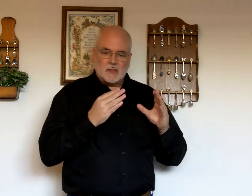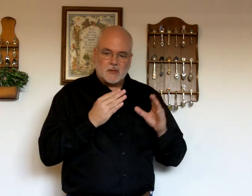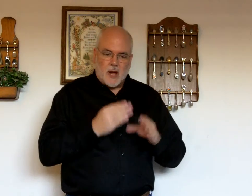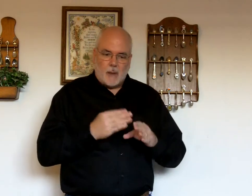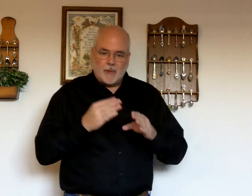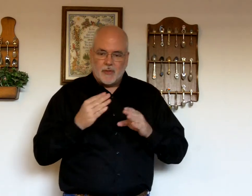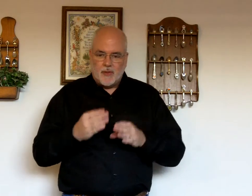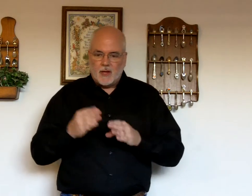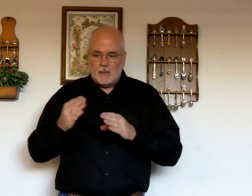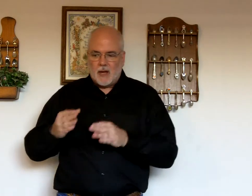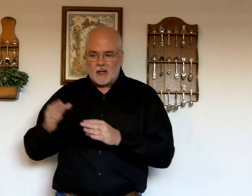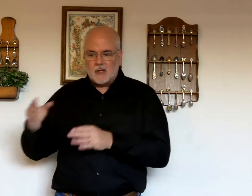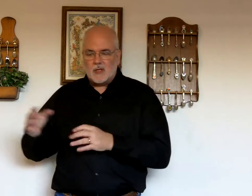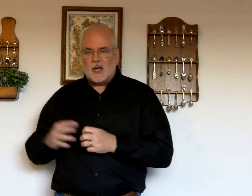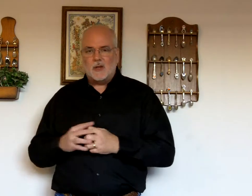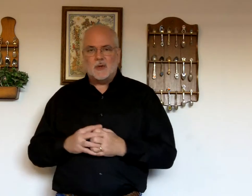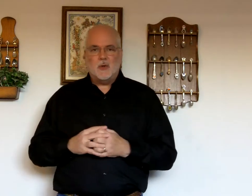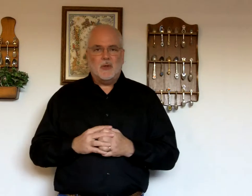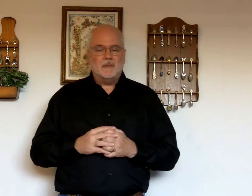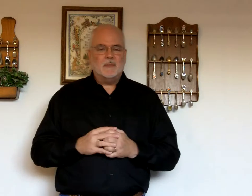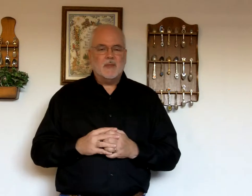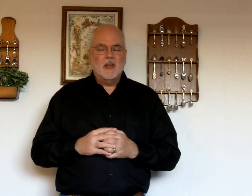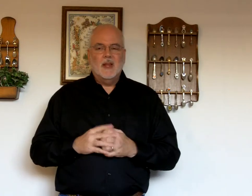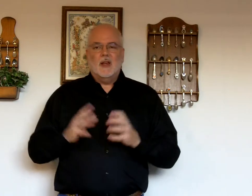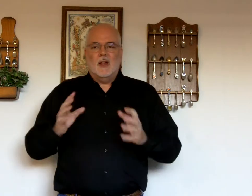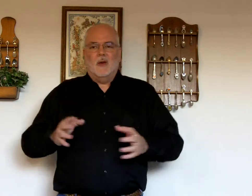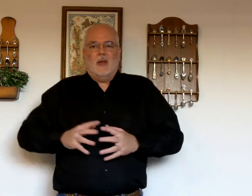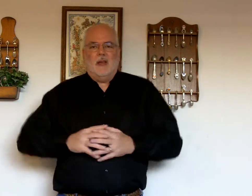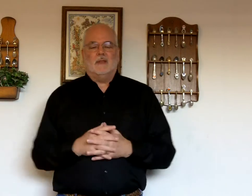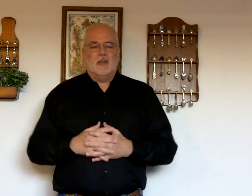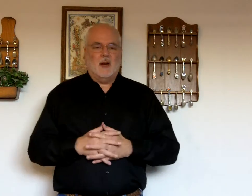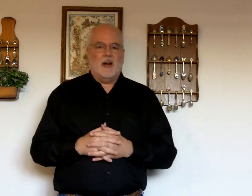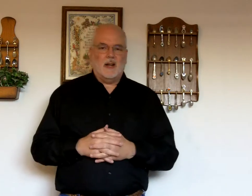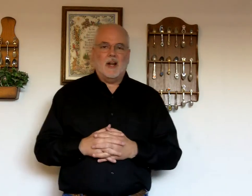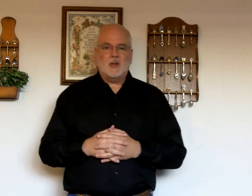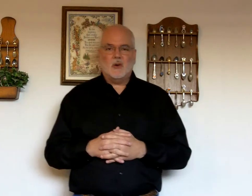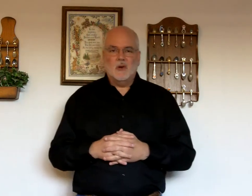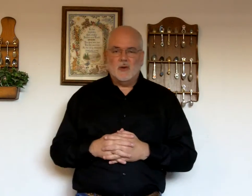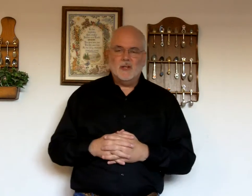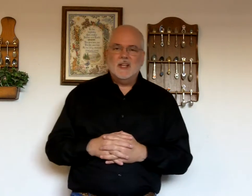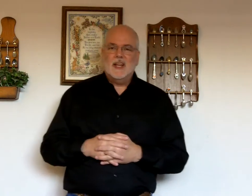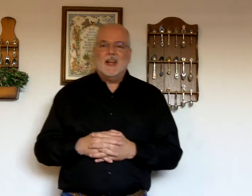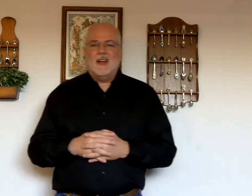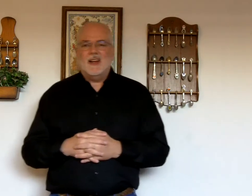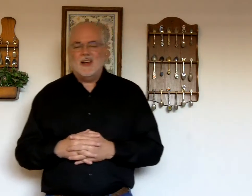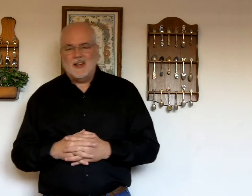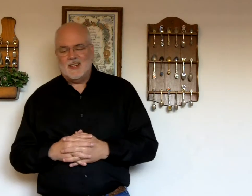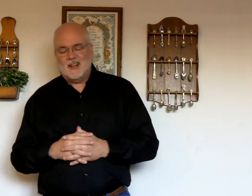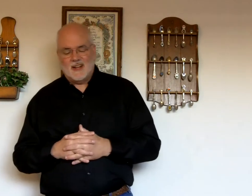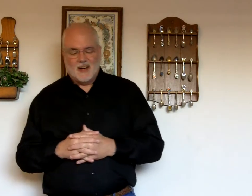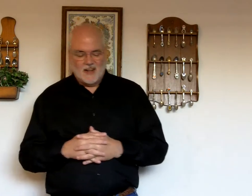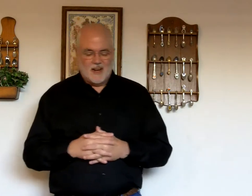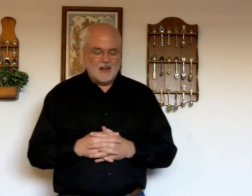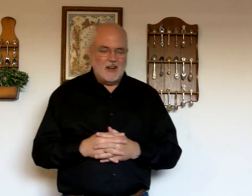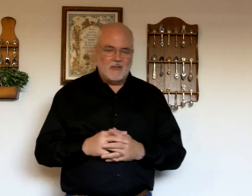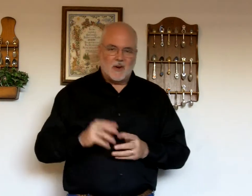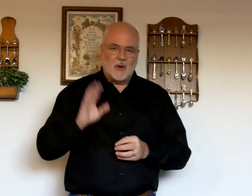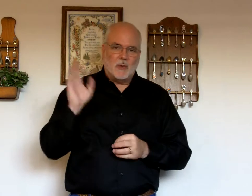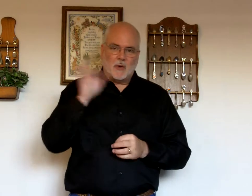stop and think about each sign that you're doing them okay all right lecture over uh if you're going with the one